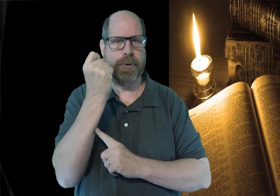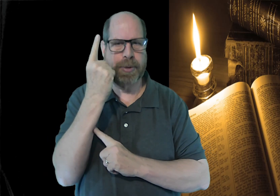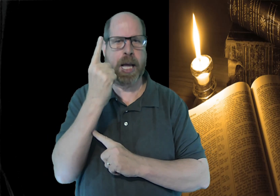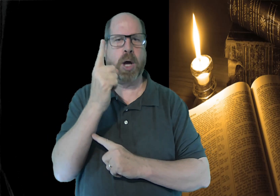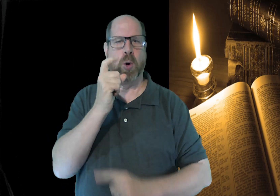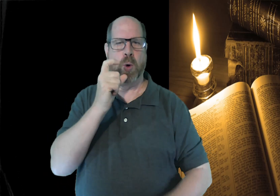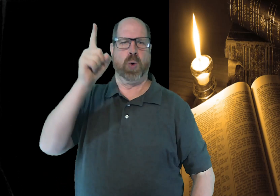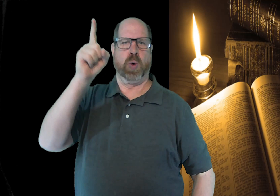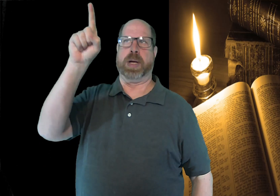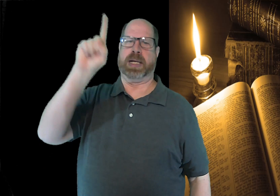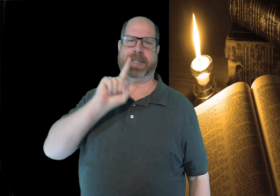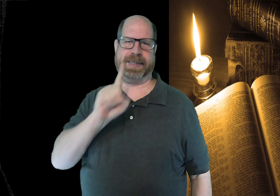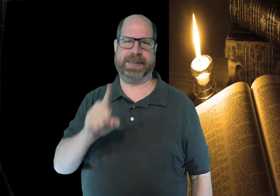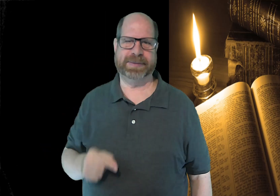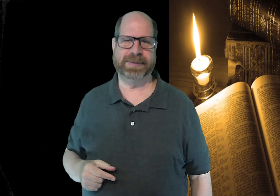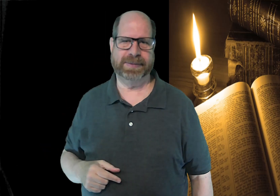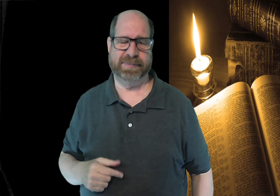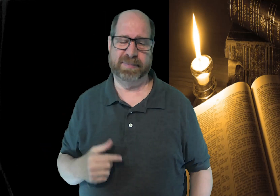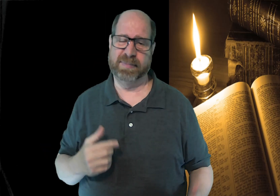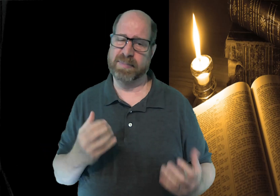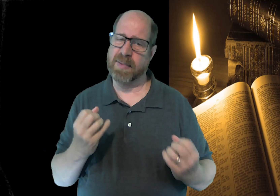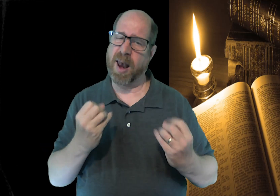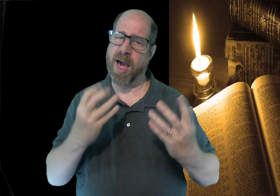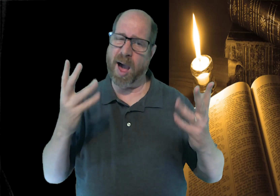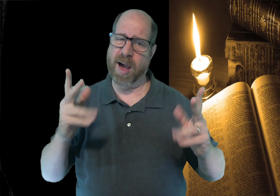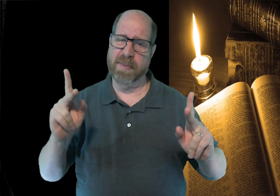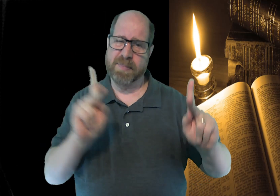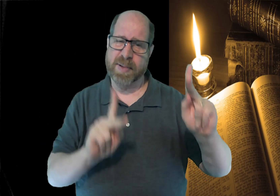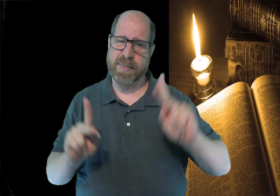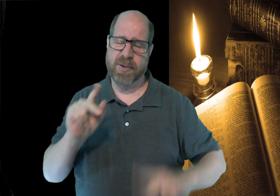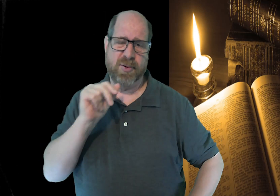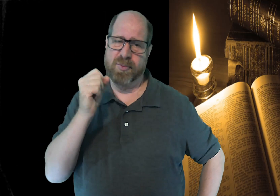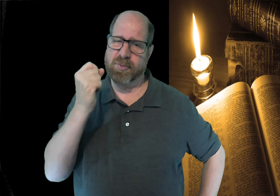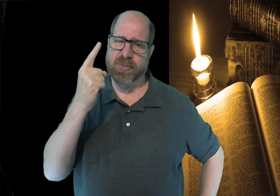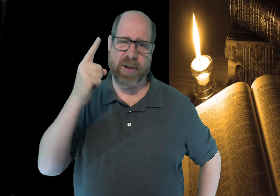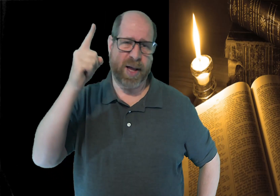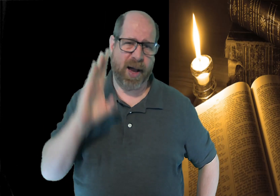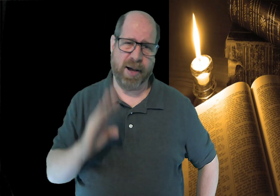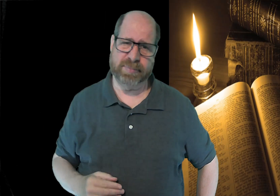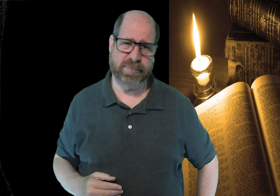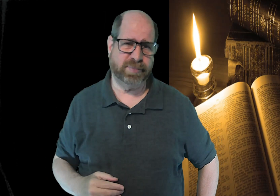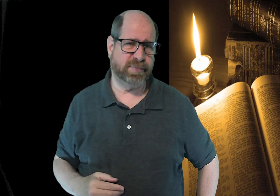day to understand who God really is. Many people don't understand him.